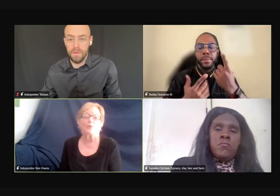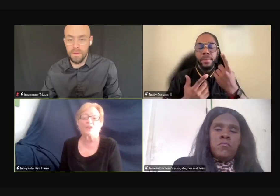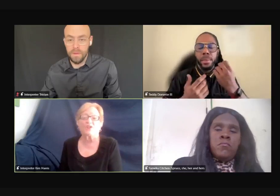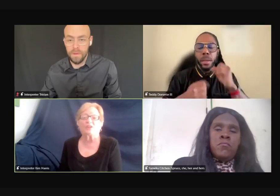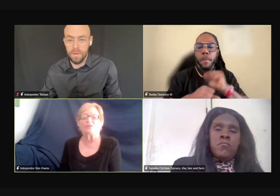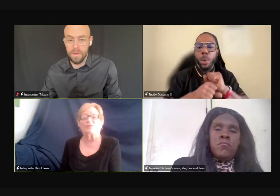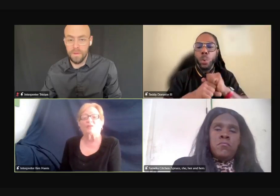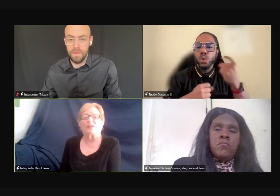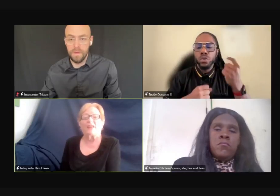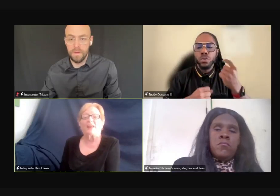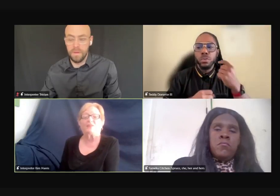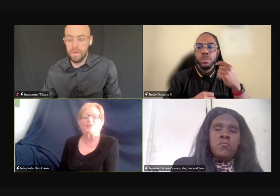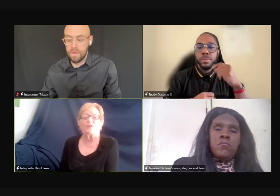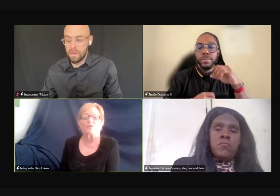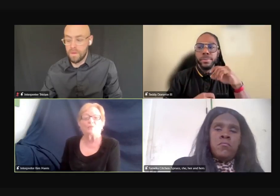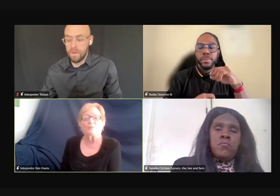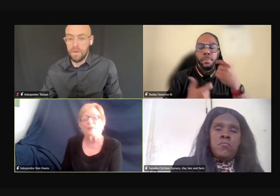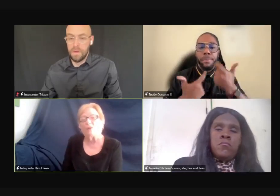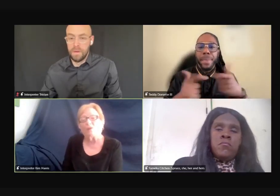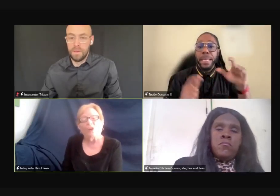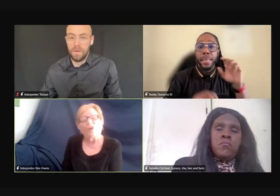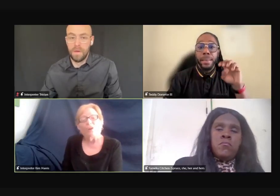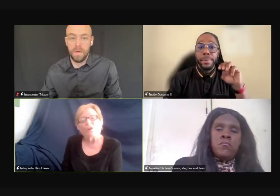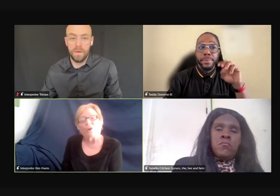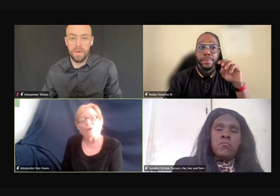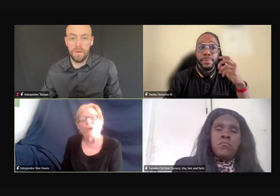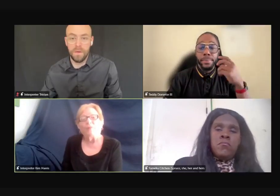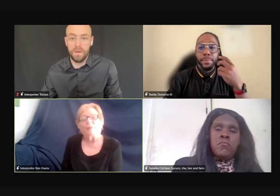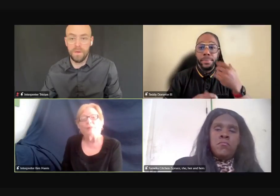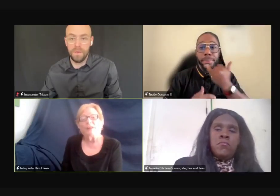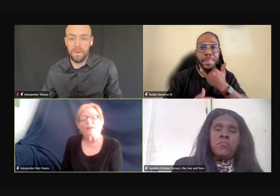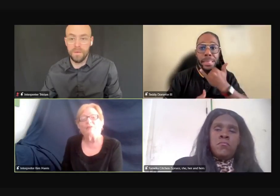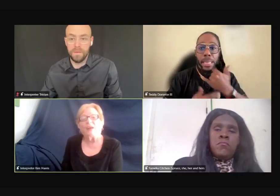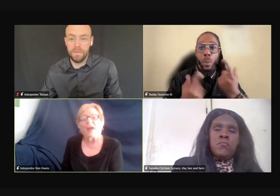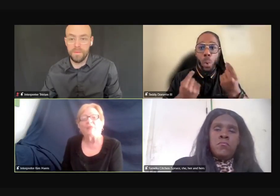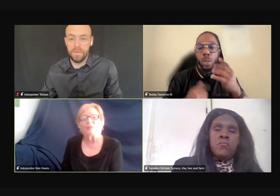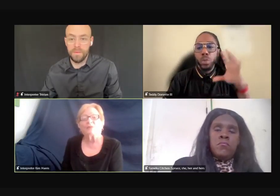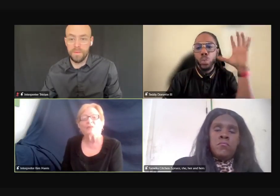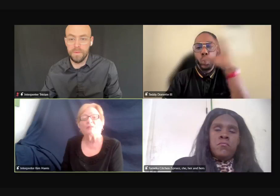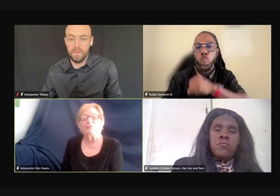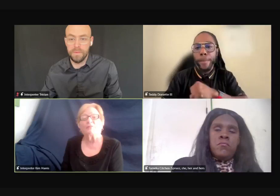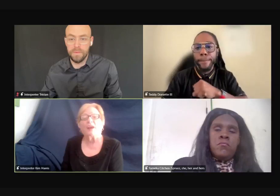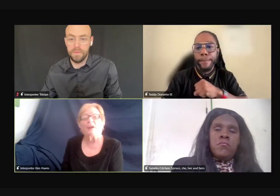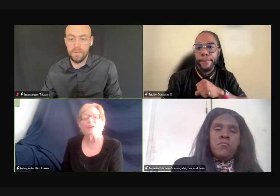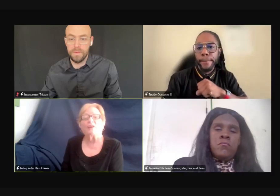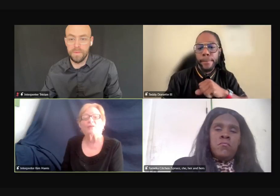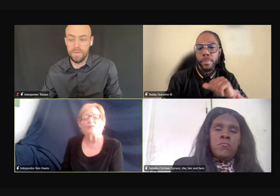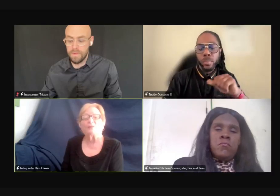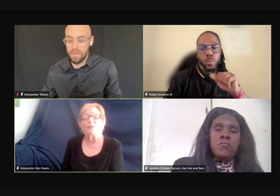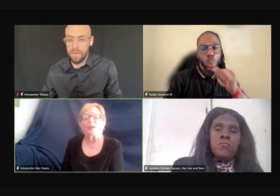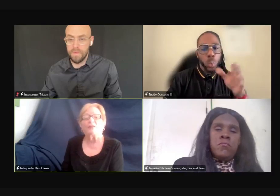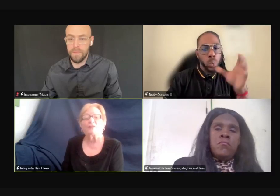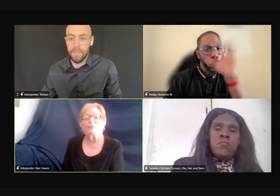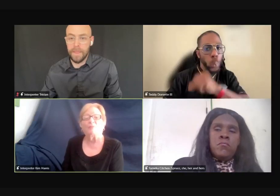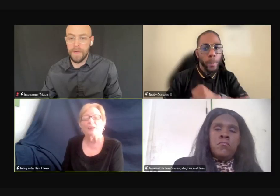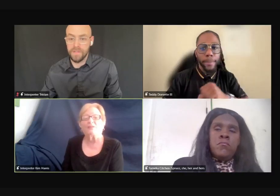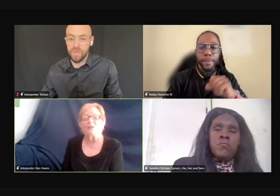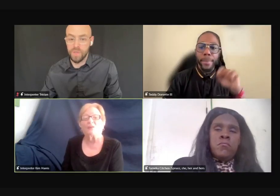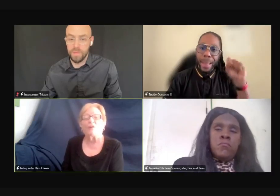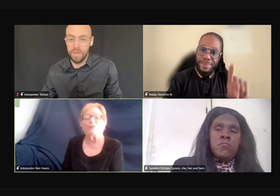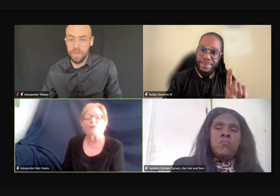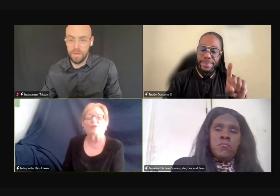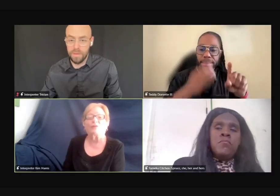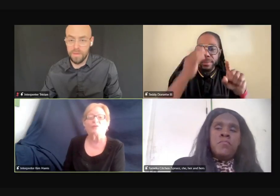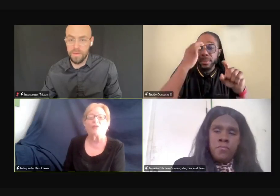some missed questions or stuff like that, if it's on Zoom, maybe, or, you know, but if you have the person in there, you know, sometimes there's a